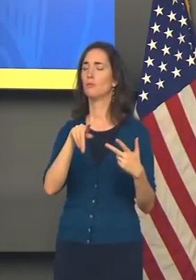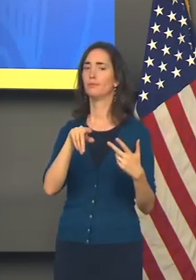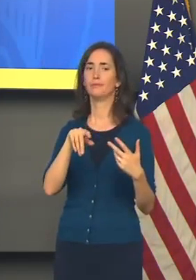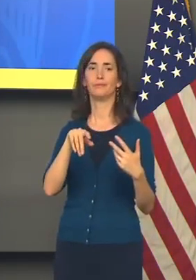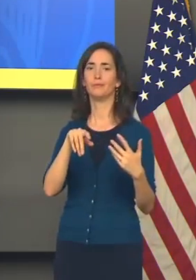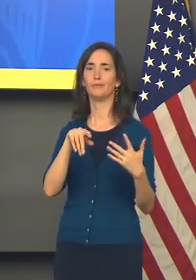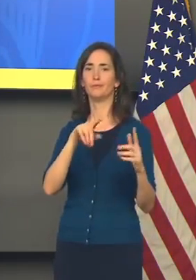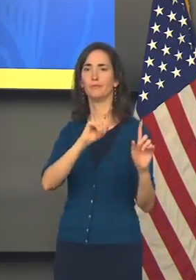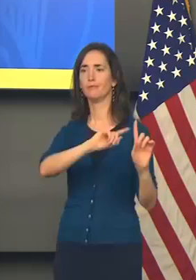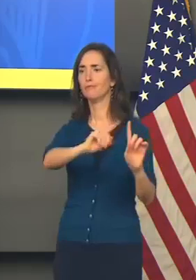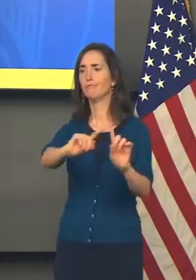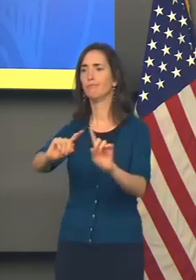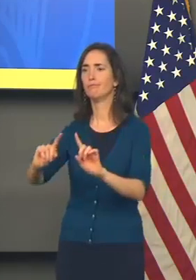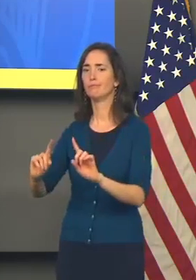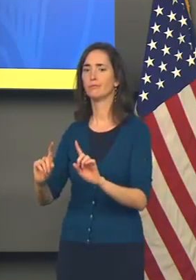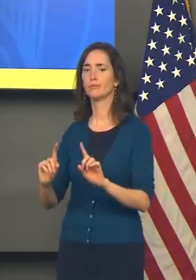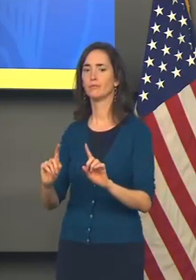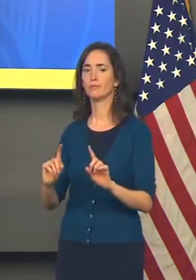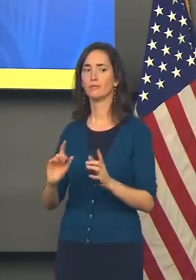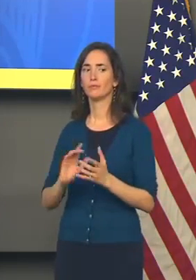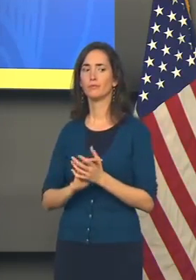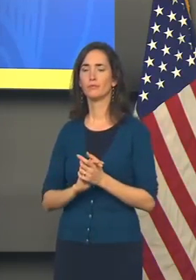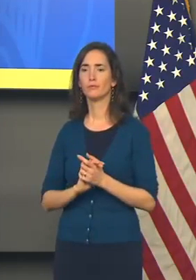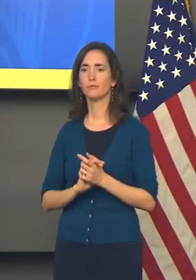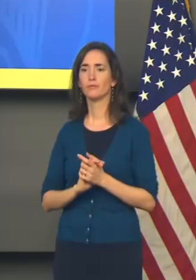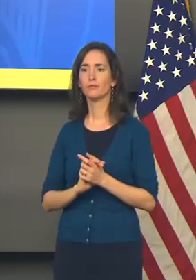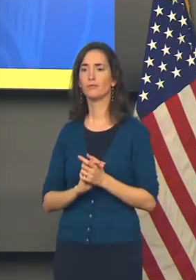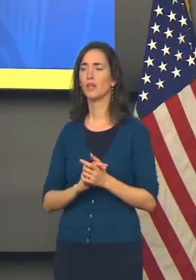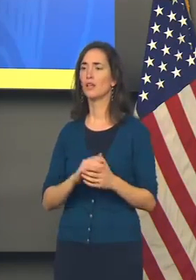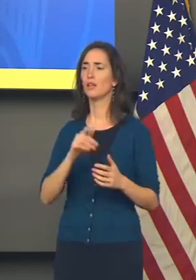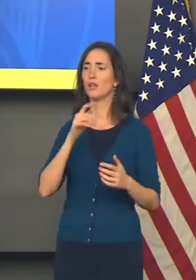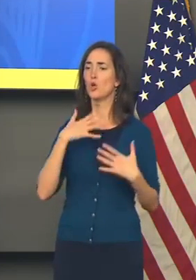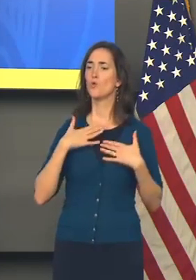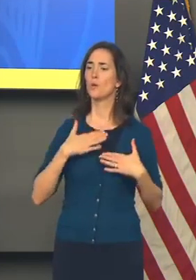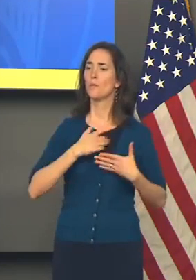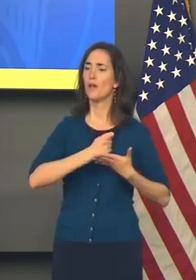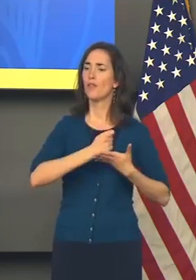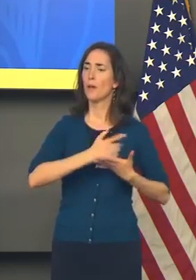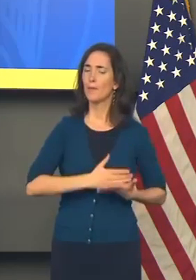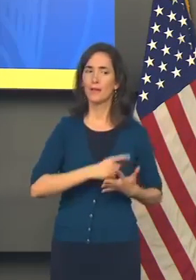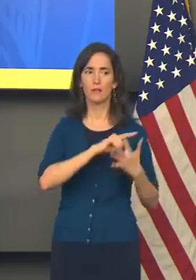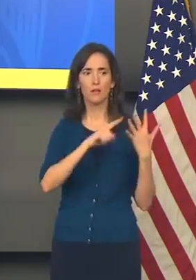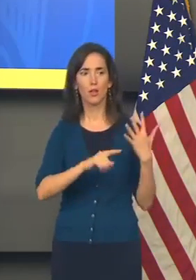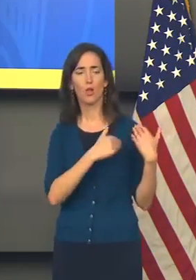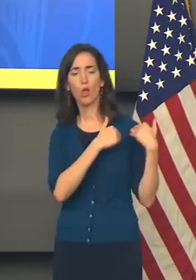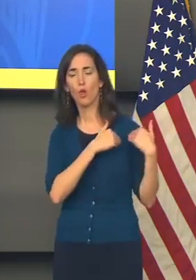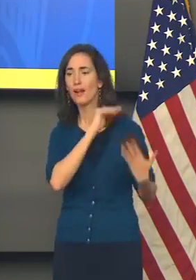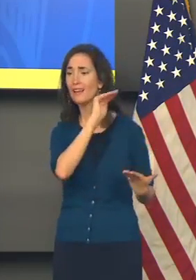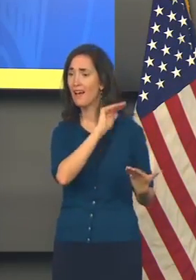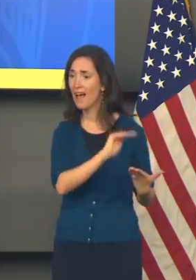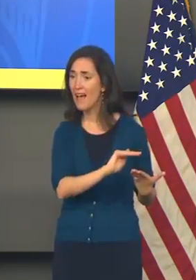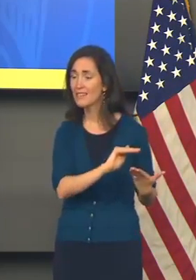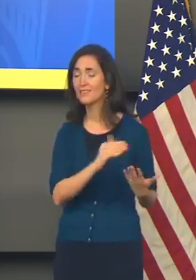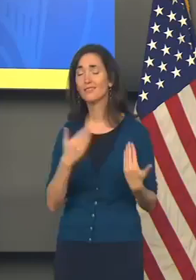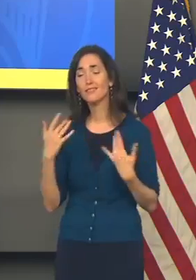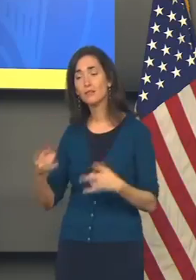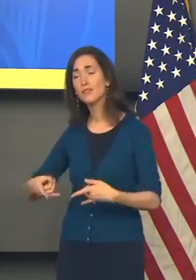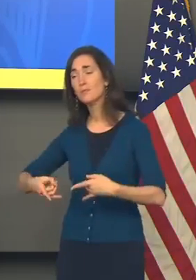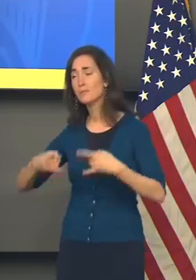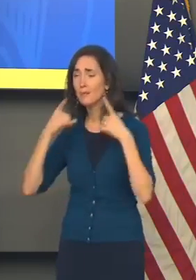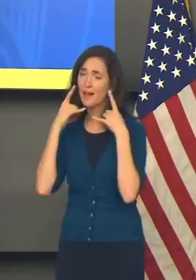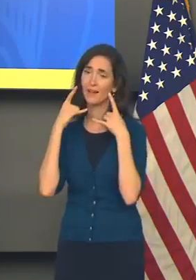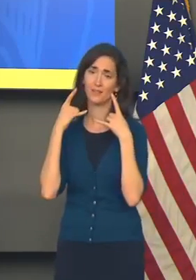respiratory therapists and so forth, put on your mask